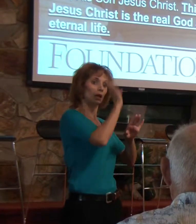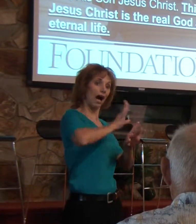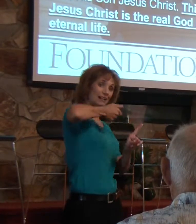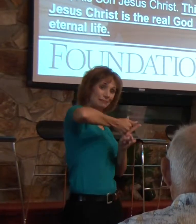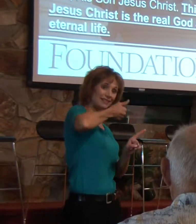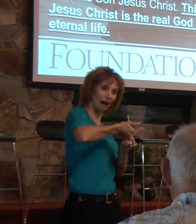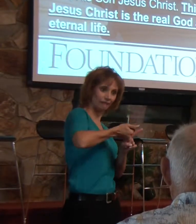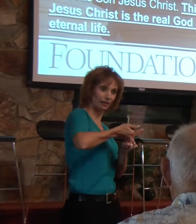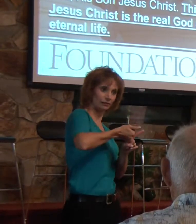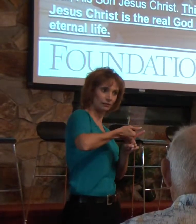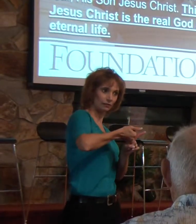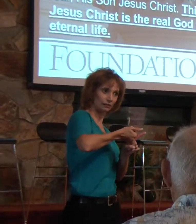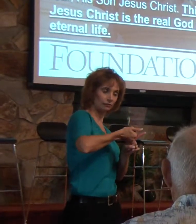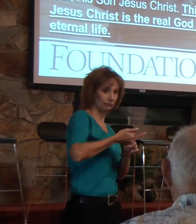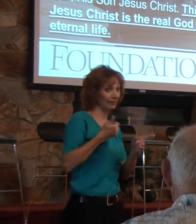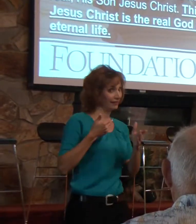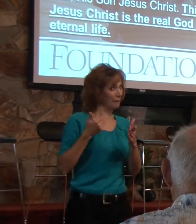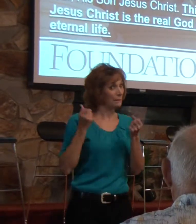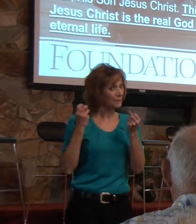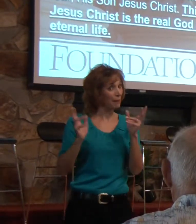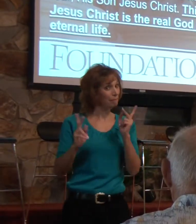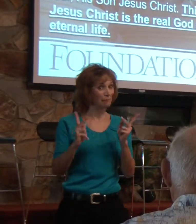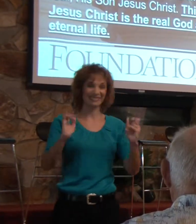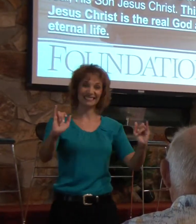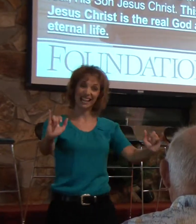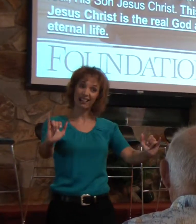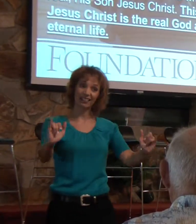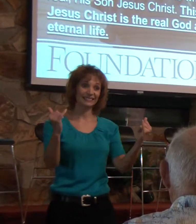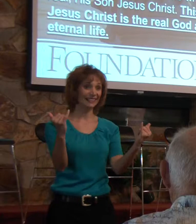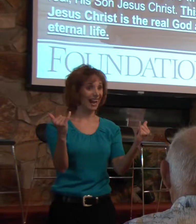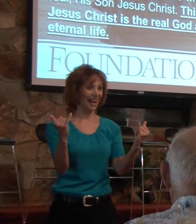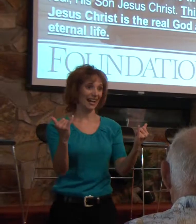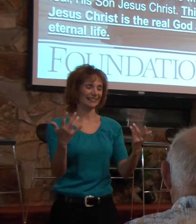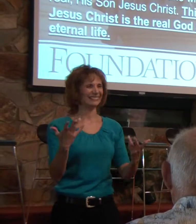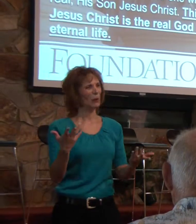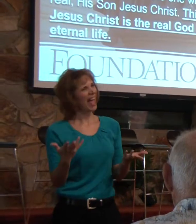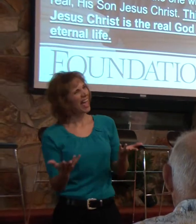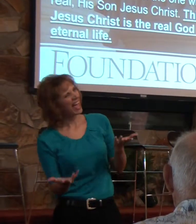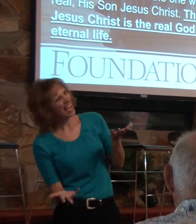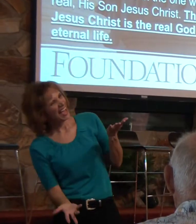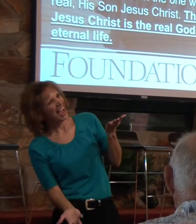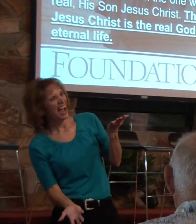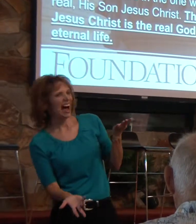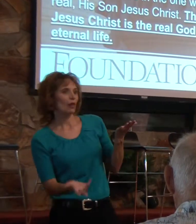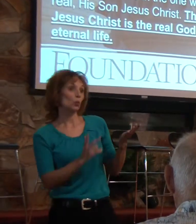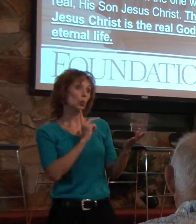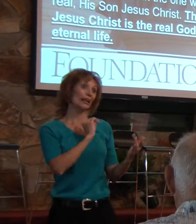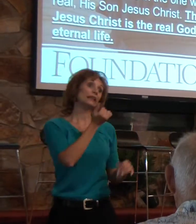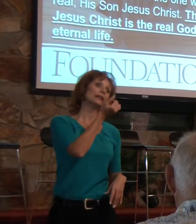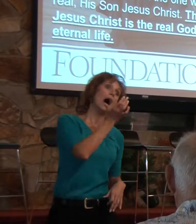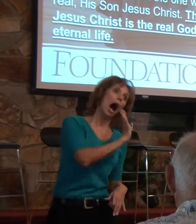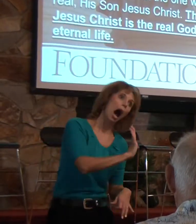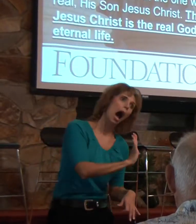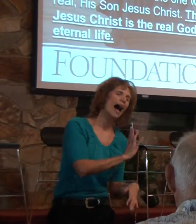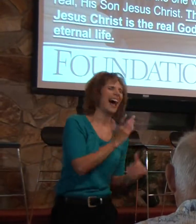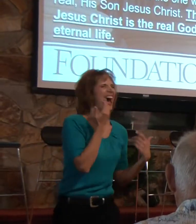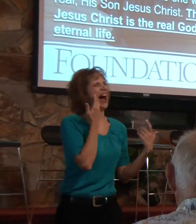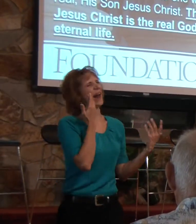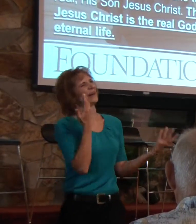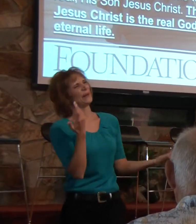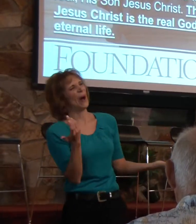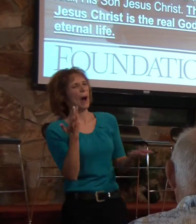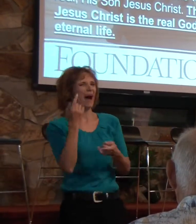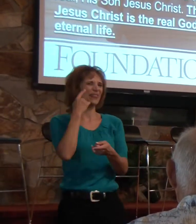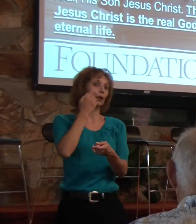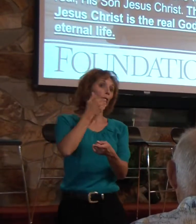I believe even today many people are divided as to his deity. People